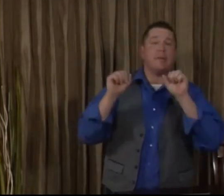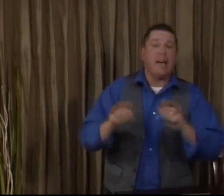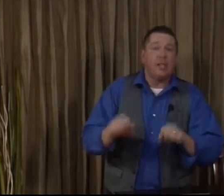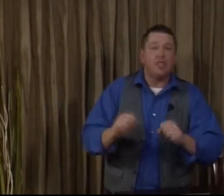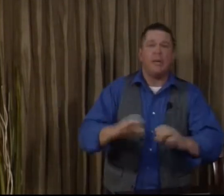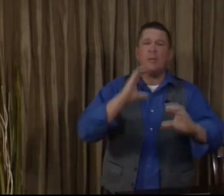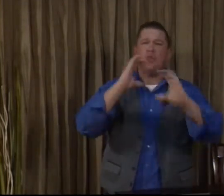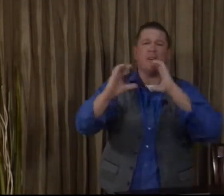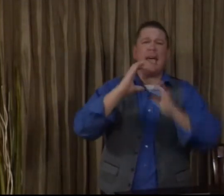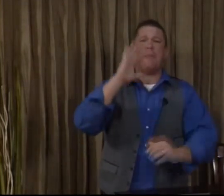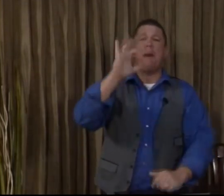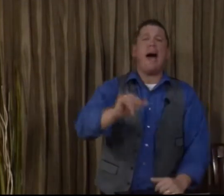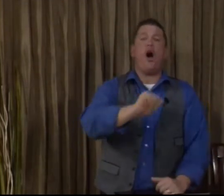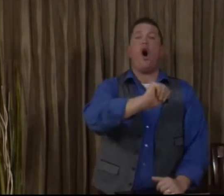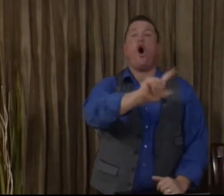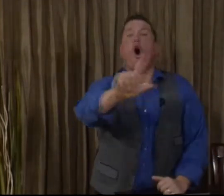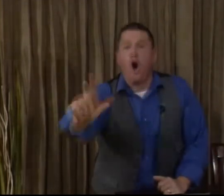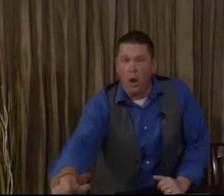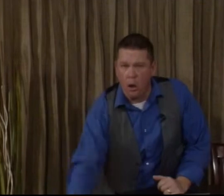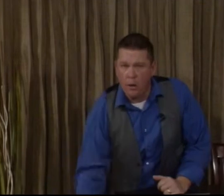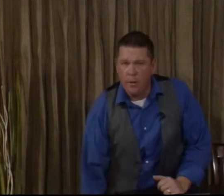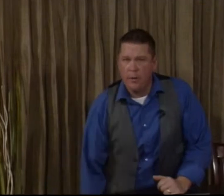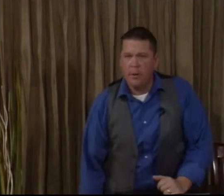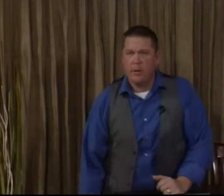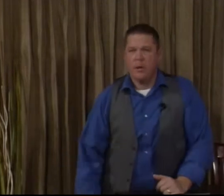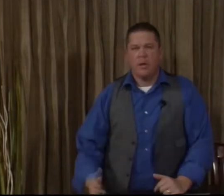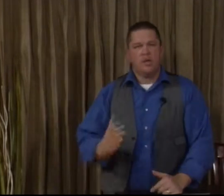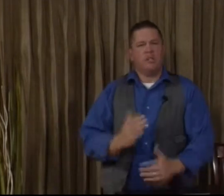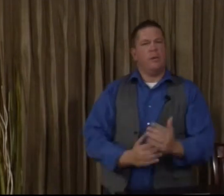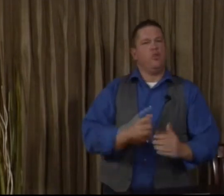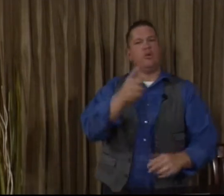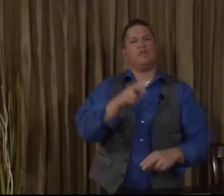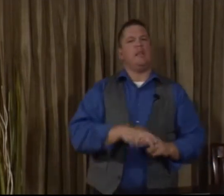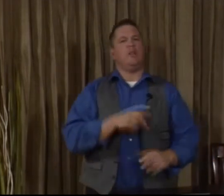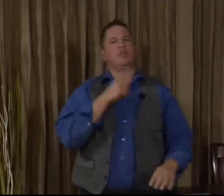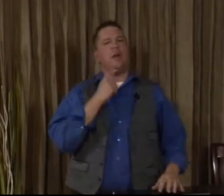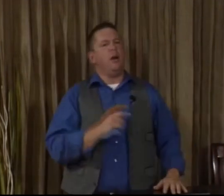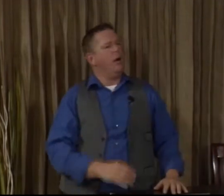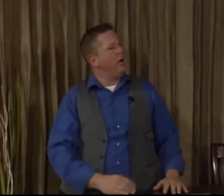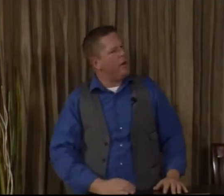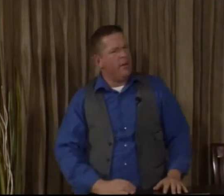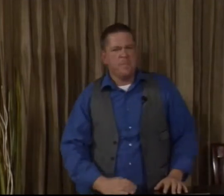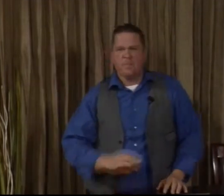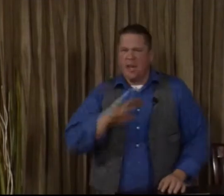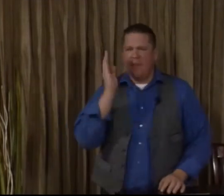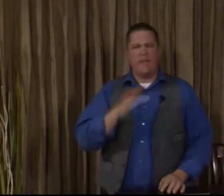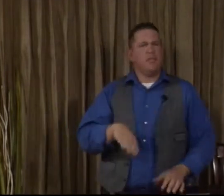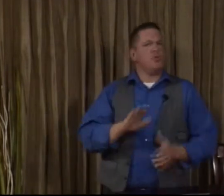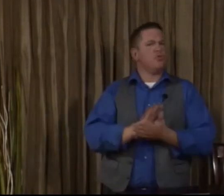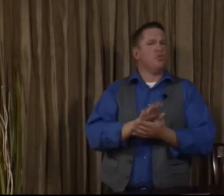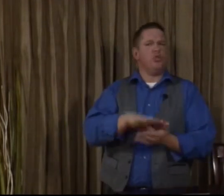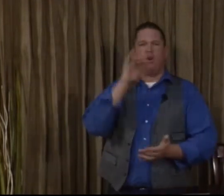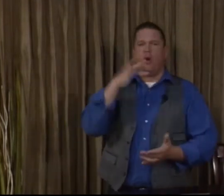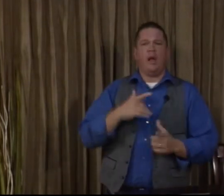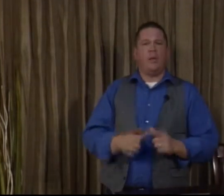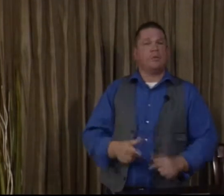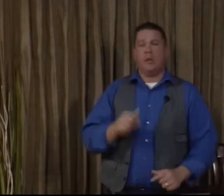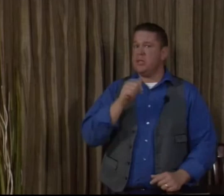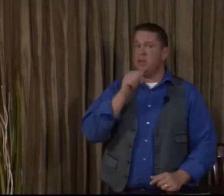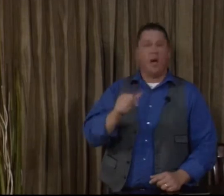potential to be communicated by all. Some of you are sitting there saying, oh, I've never been to school to learn heart language. It's not